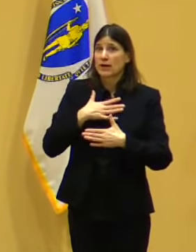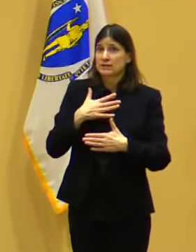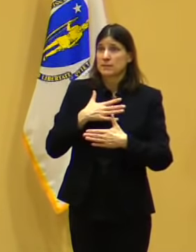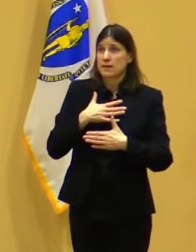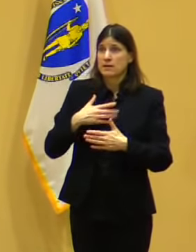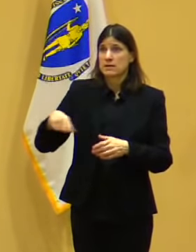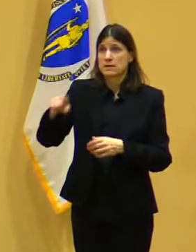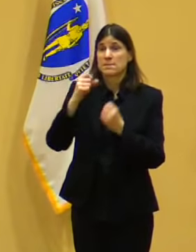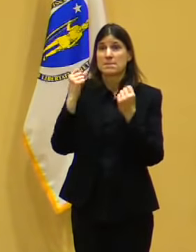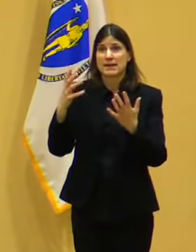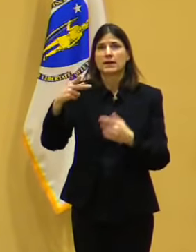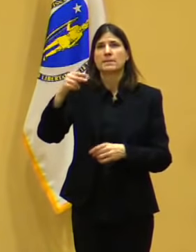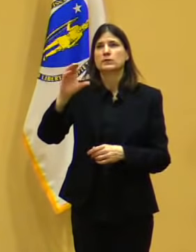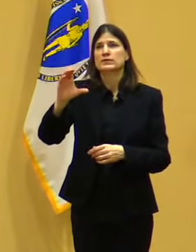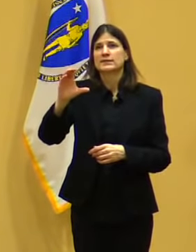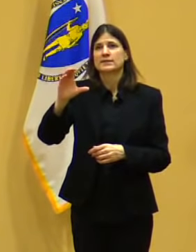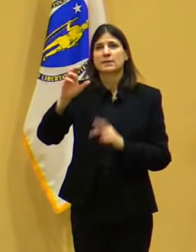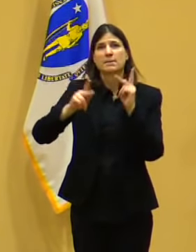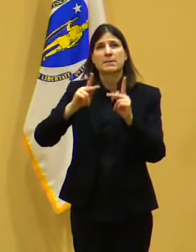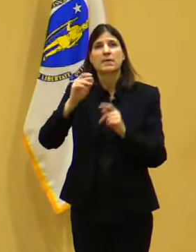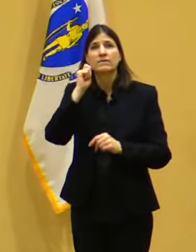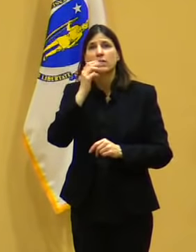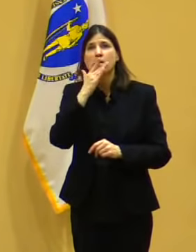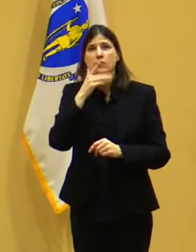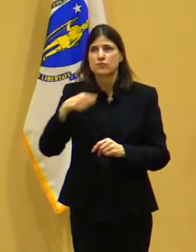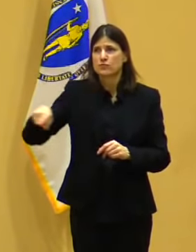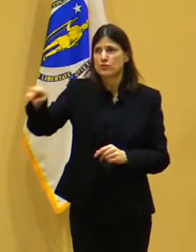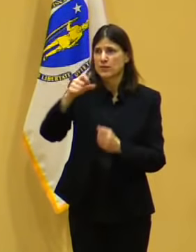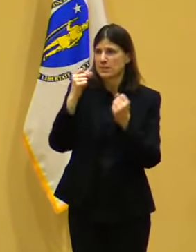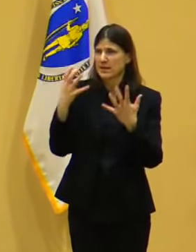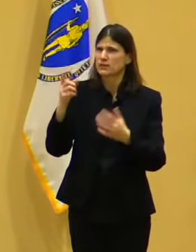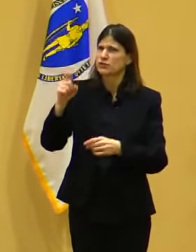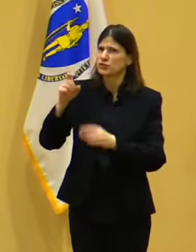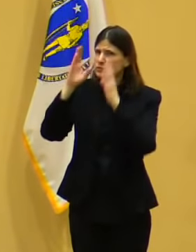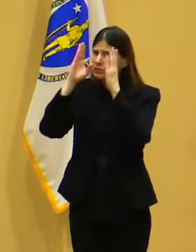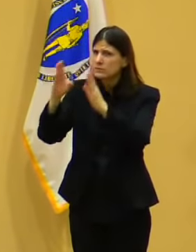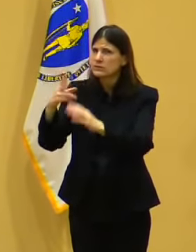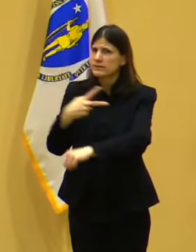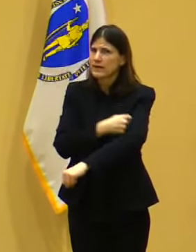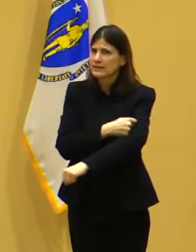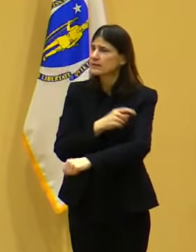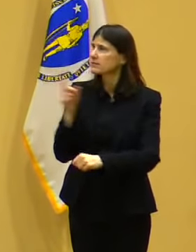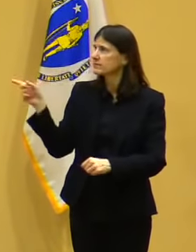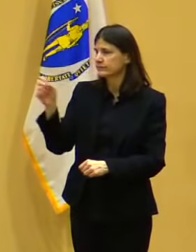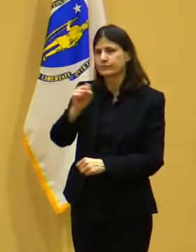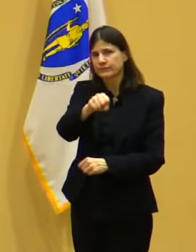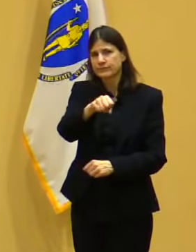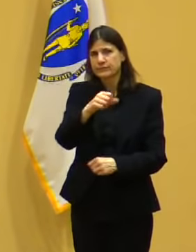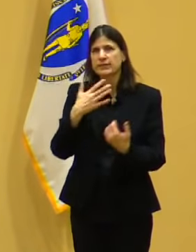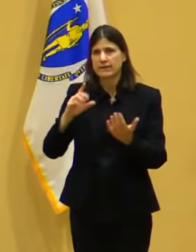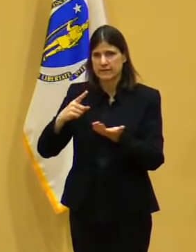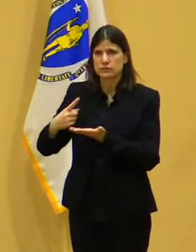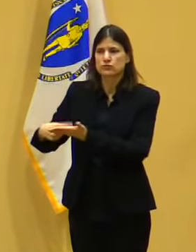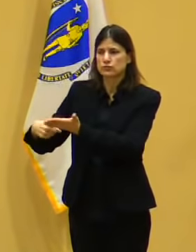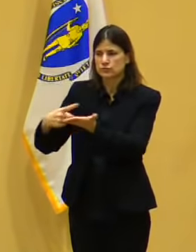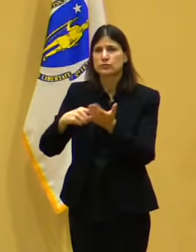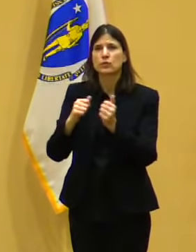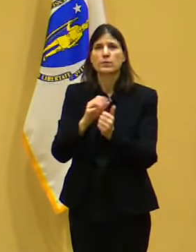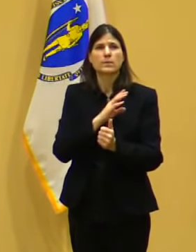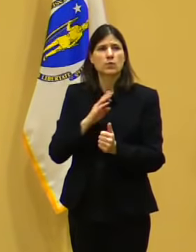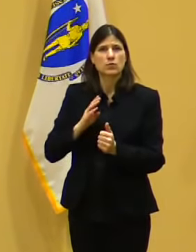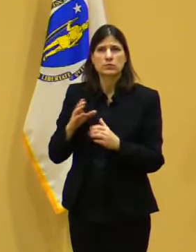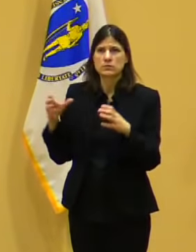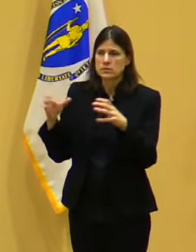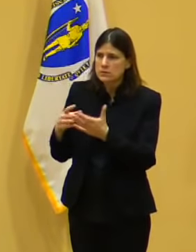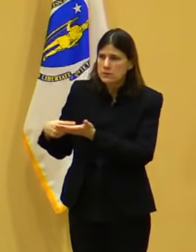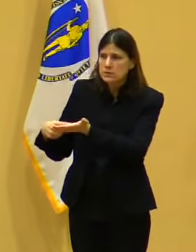The Secretary and I have talked about this, and we're talking to the advisory group as well about this. And believe me, this is a very top